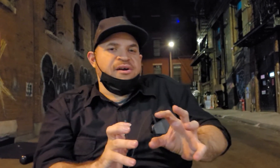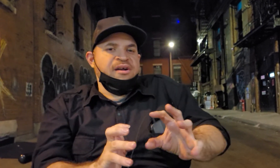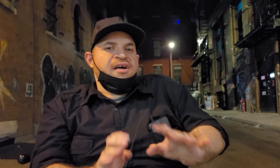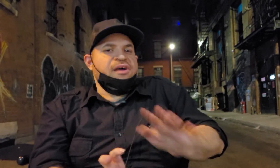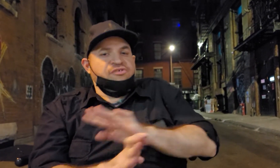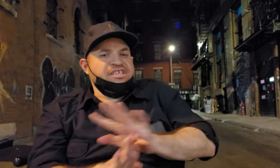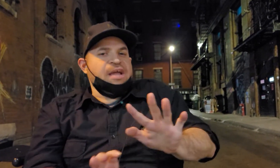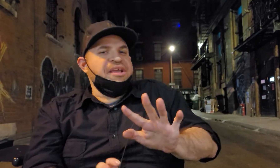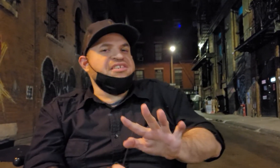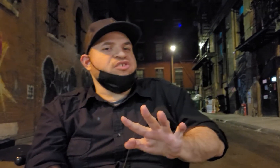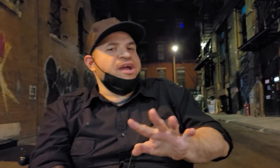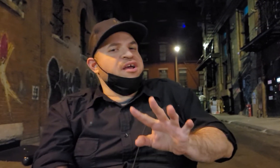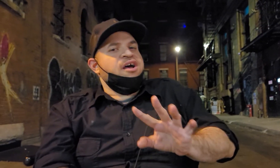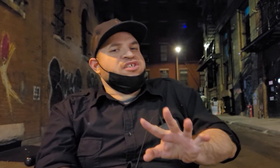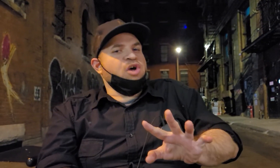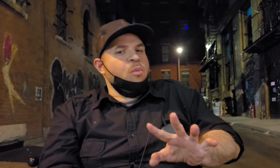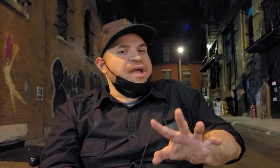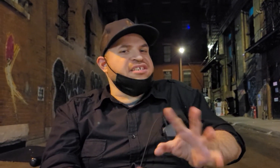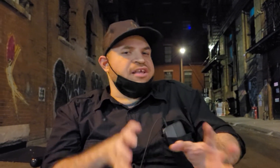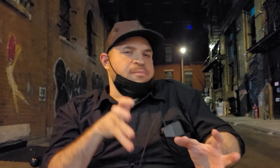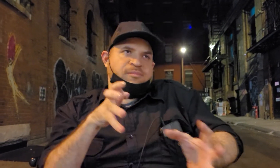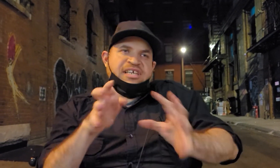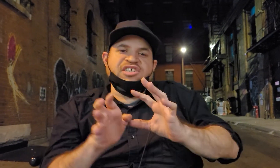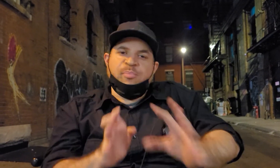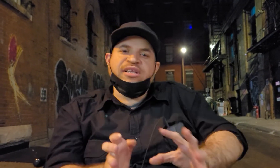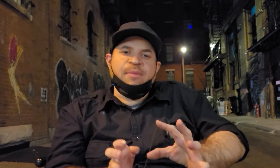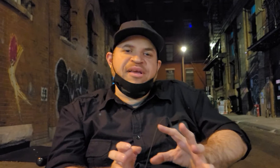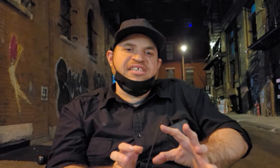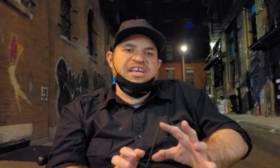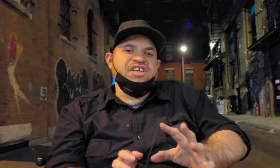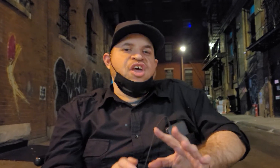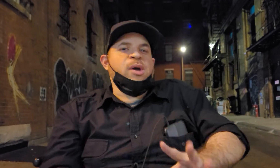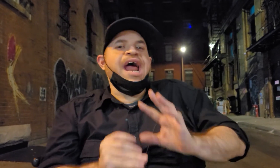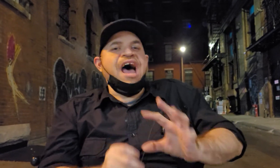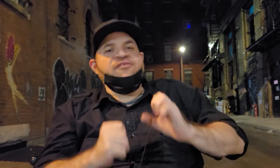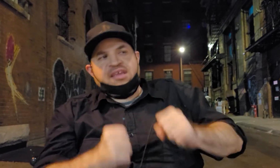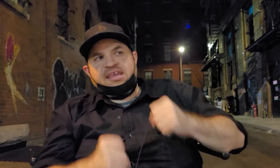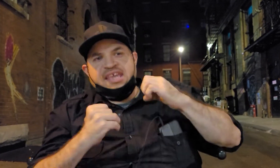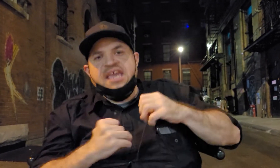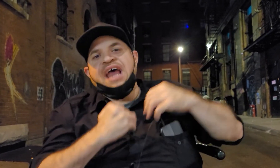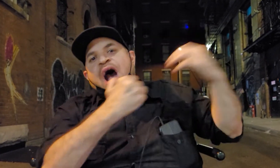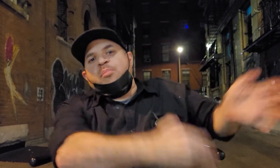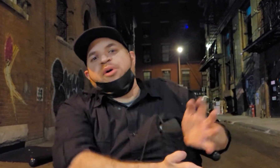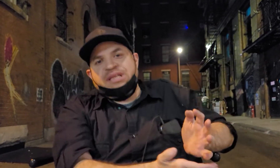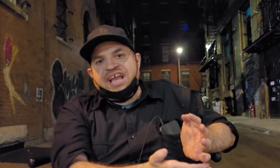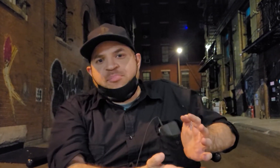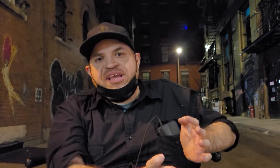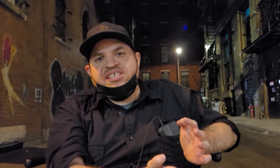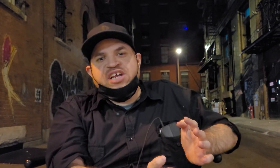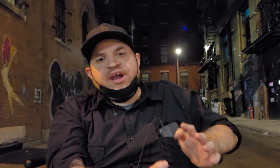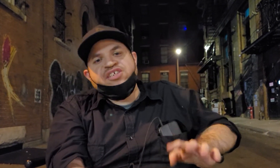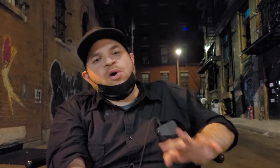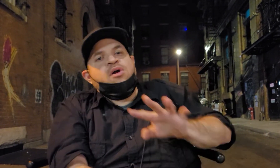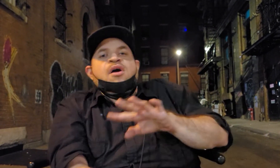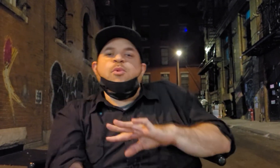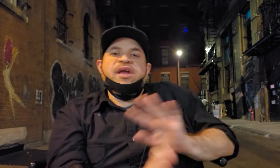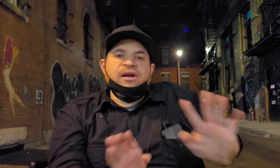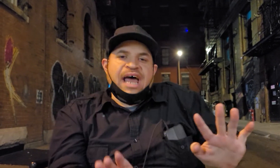that are just like pcs right so basically since they're built like pcs you gotta have heat output like a pc right so we're hearing a lot of